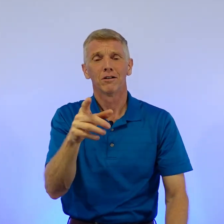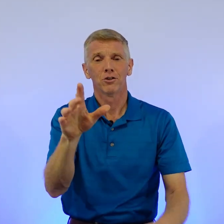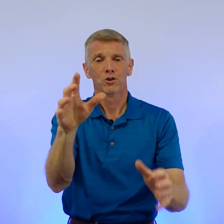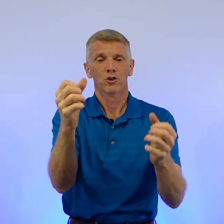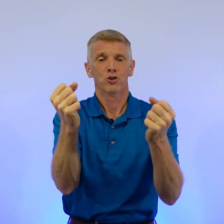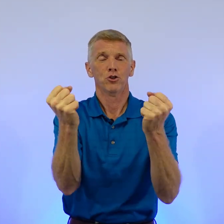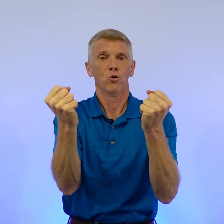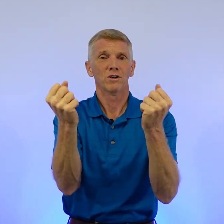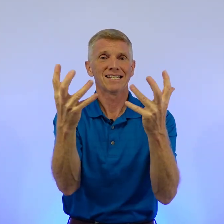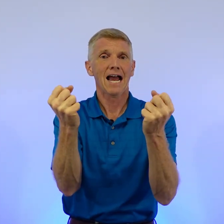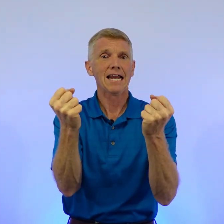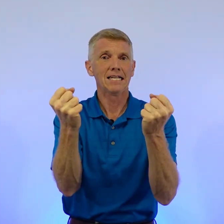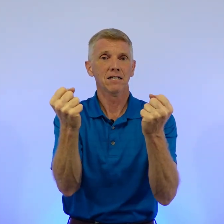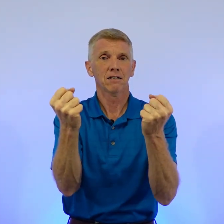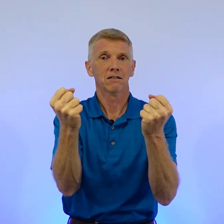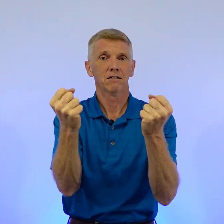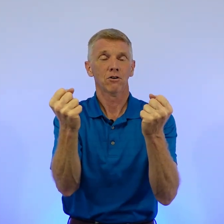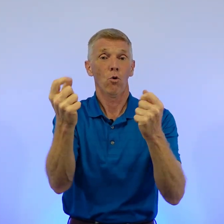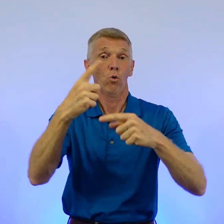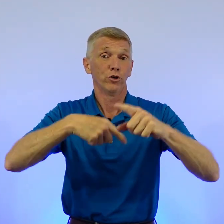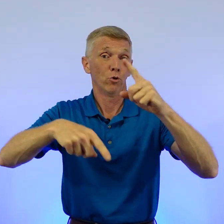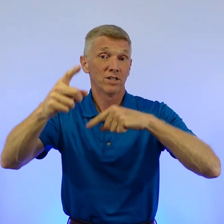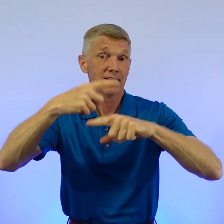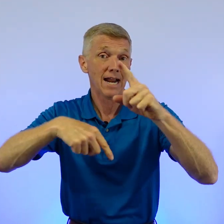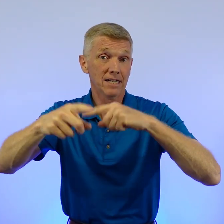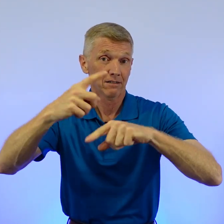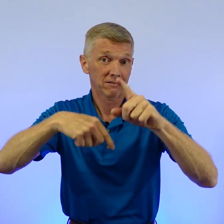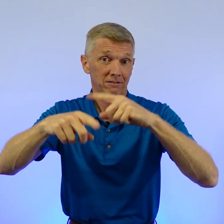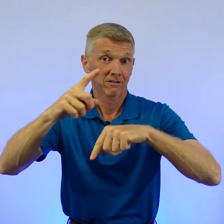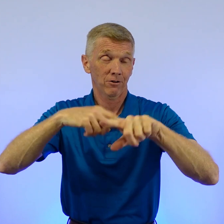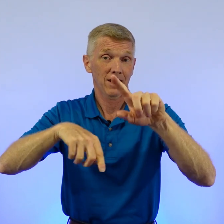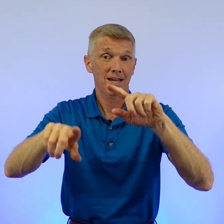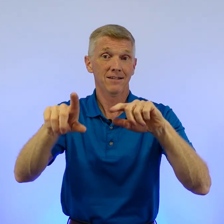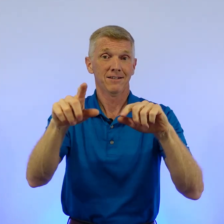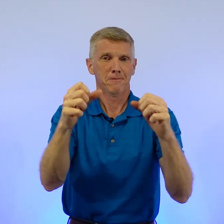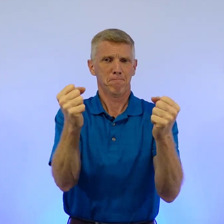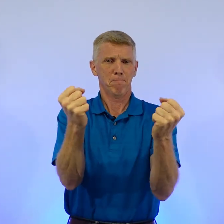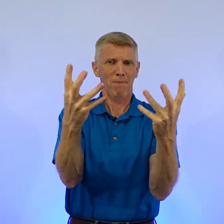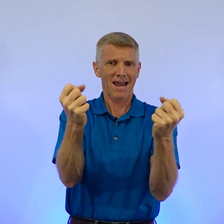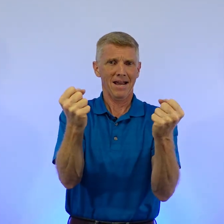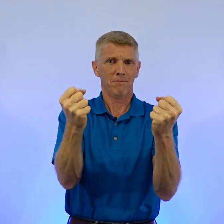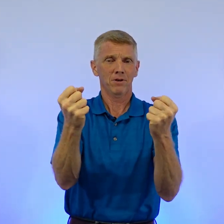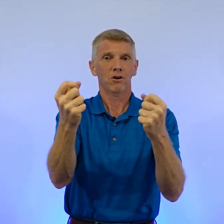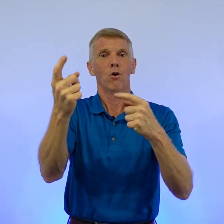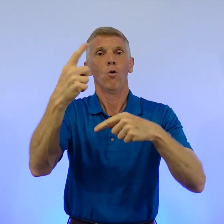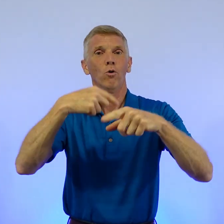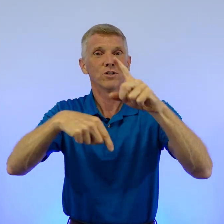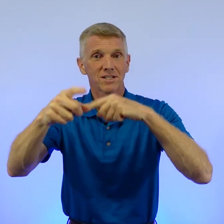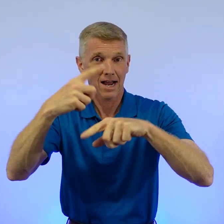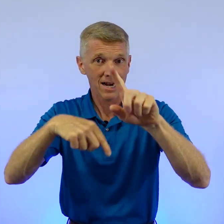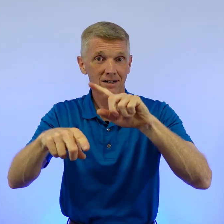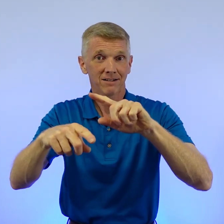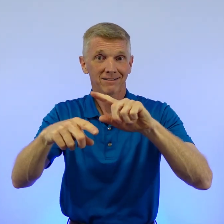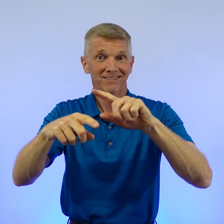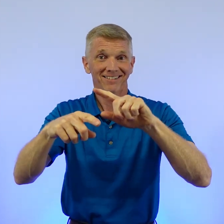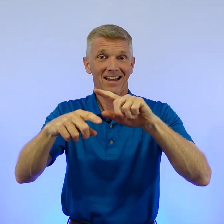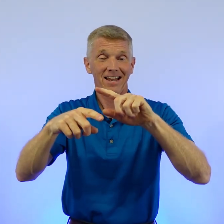Your signing or your signing, okay? Bam or sign, okay?